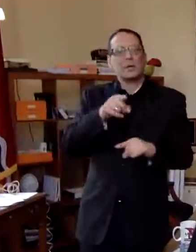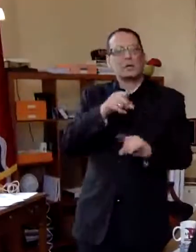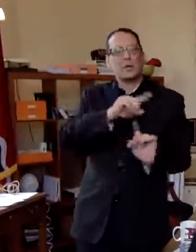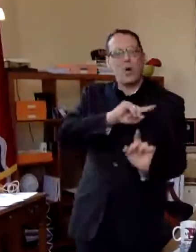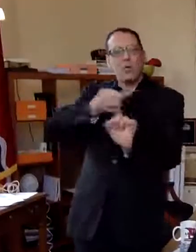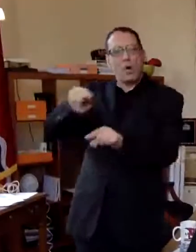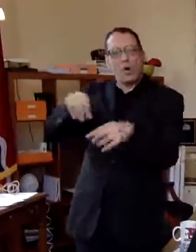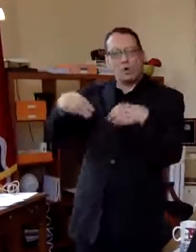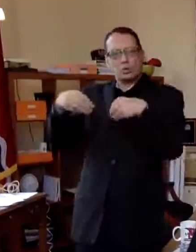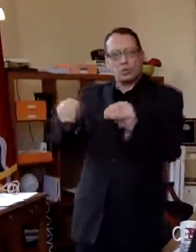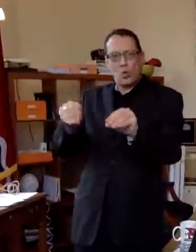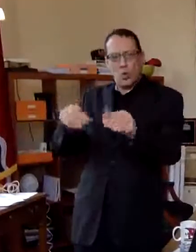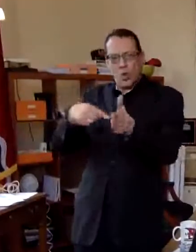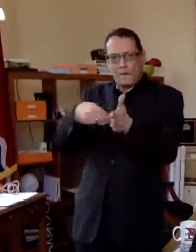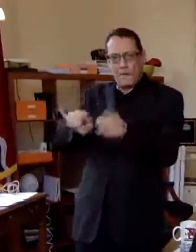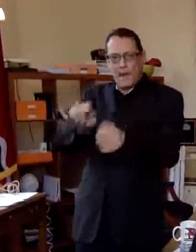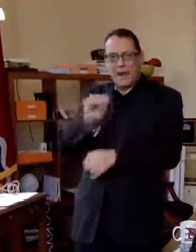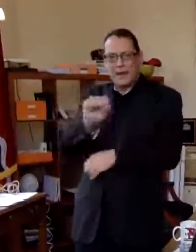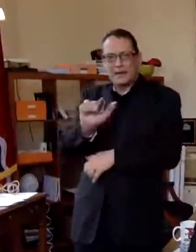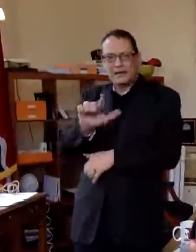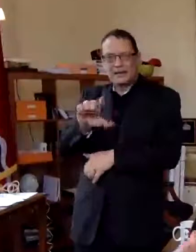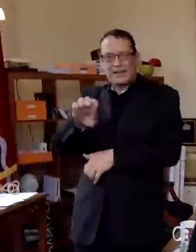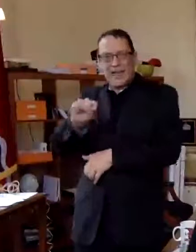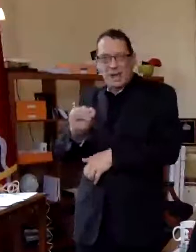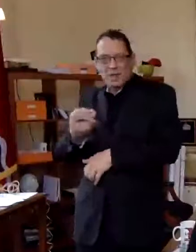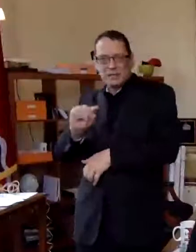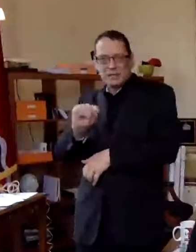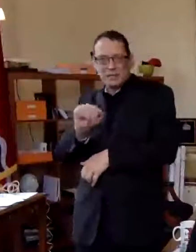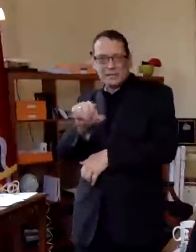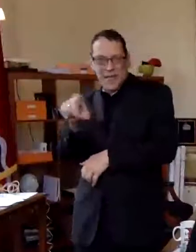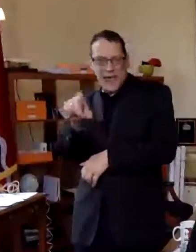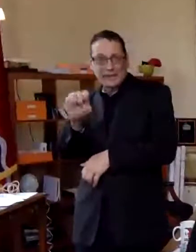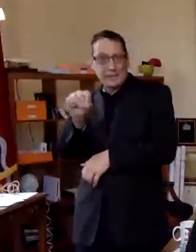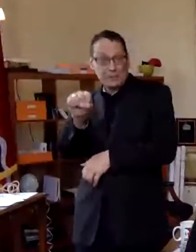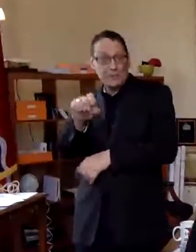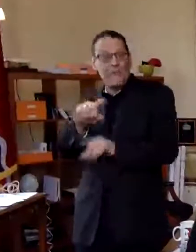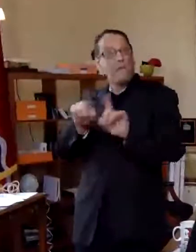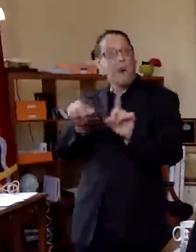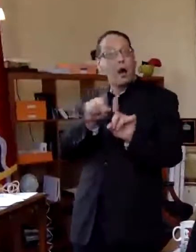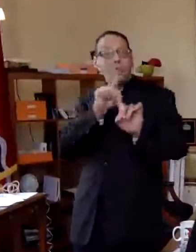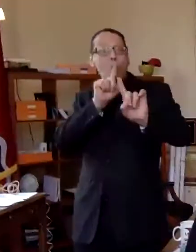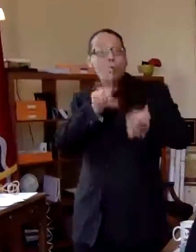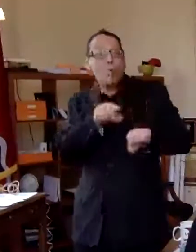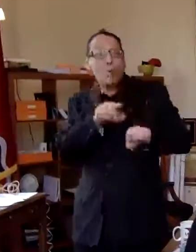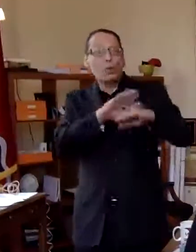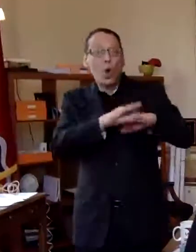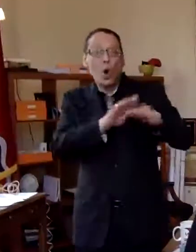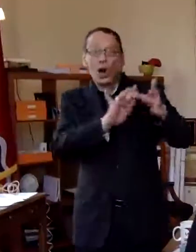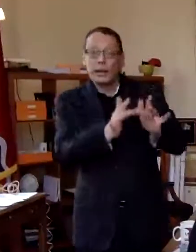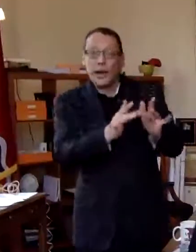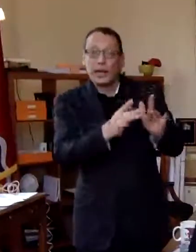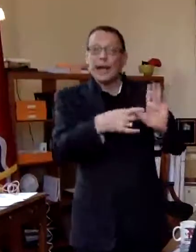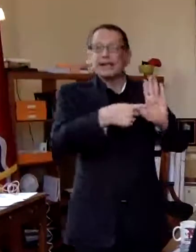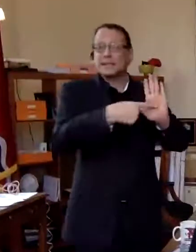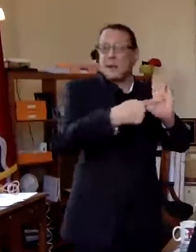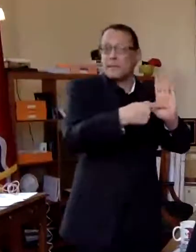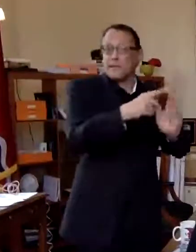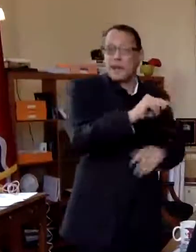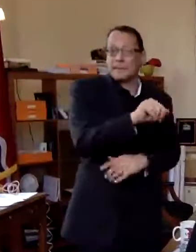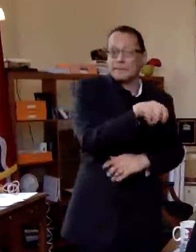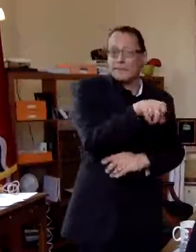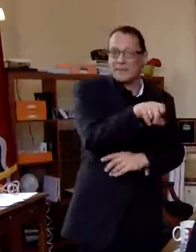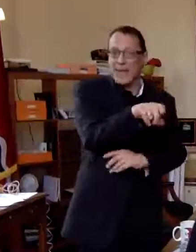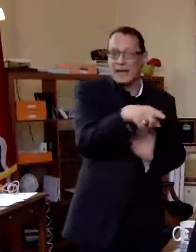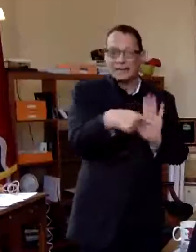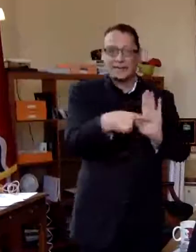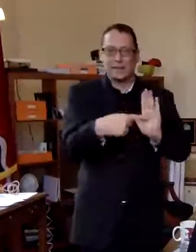and you buy something you pay sales tax but when you order something online sometimes you pay sales tax sometimes you don't